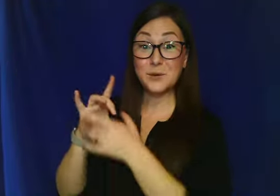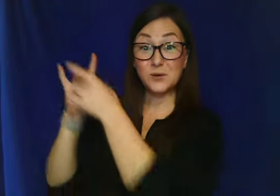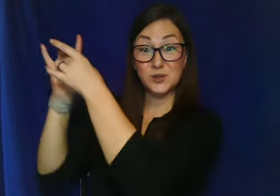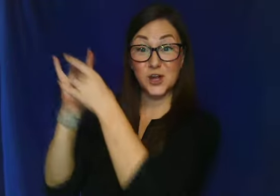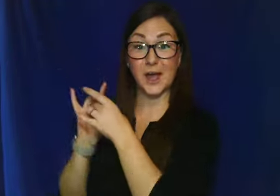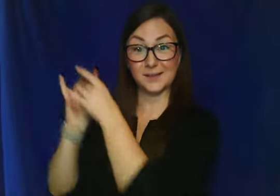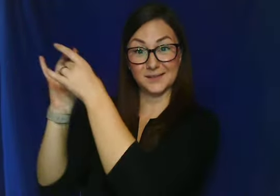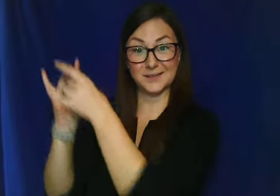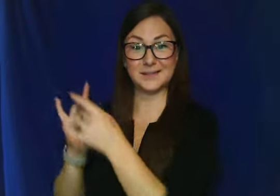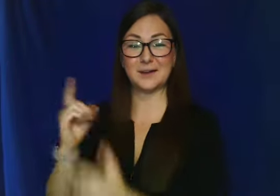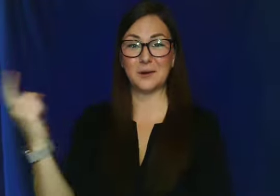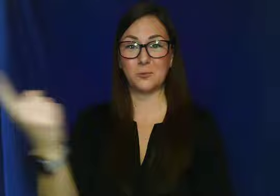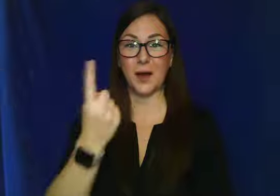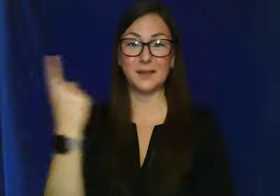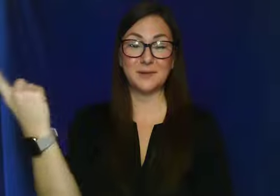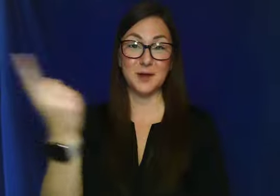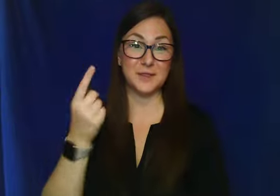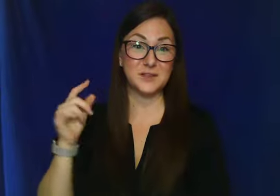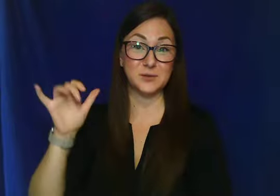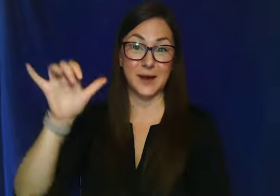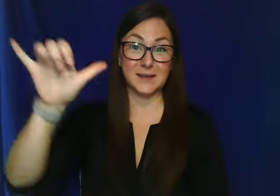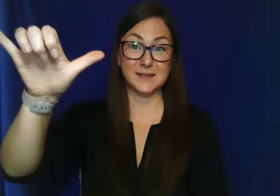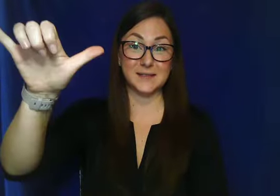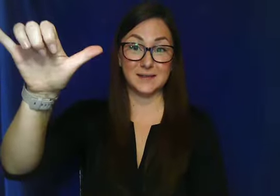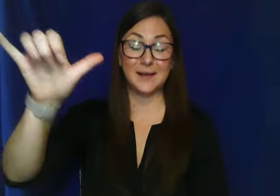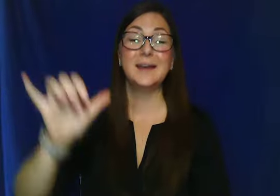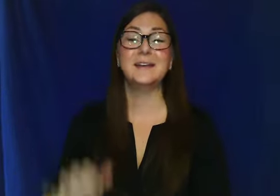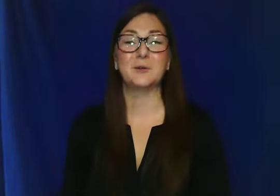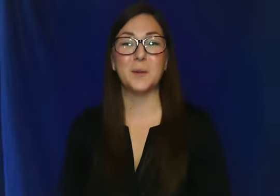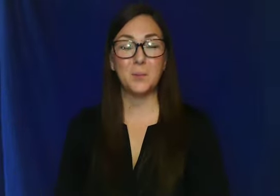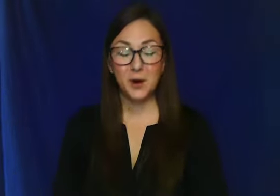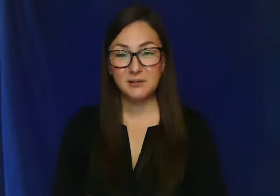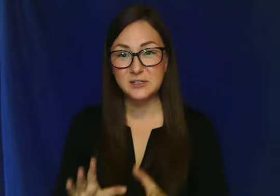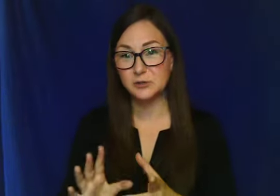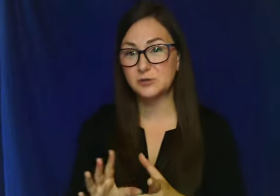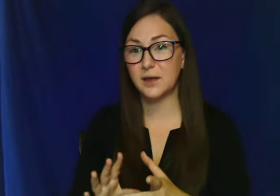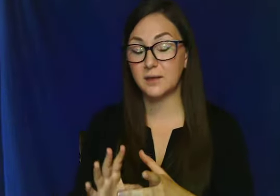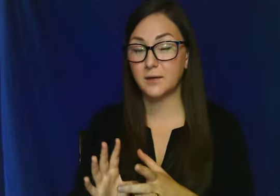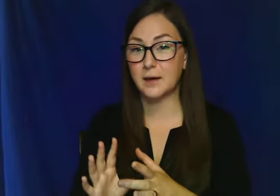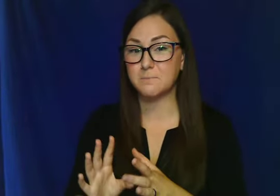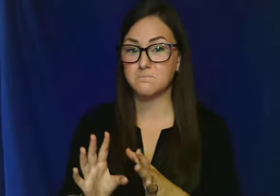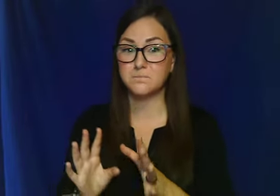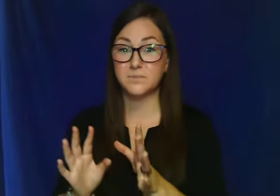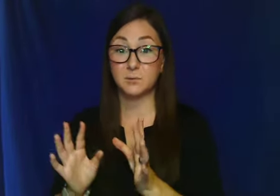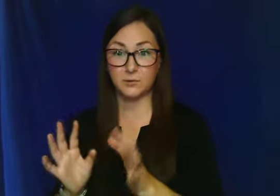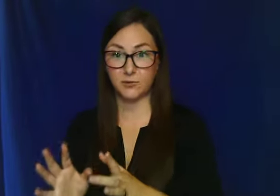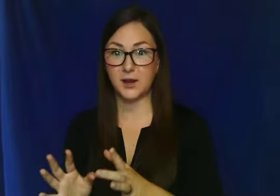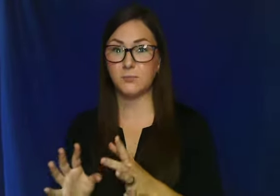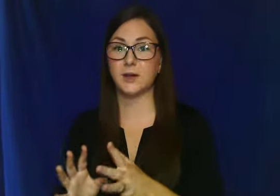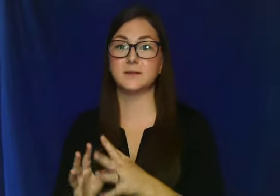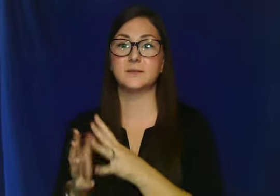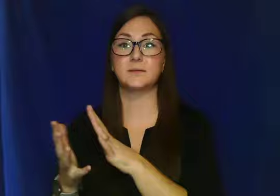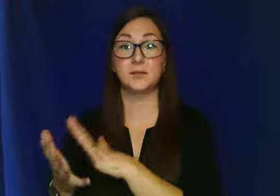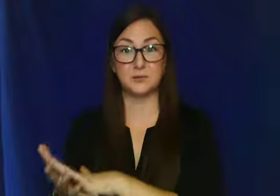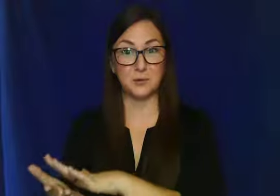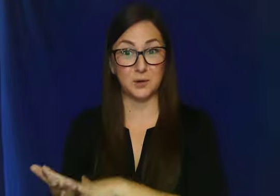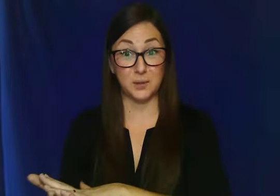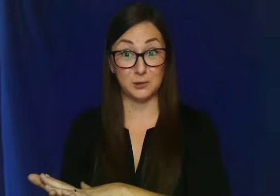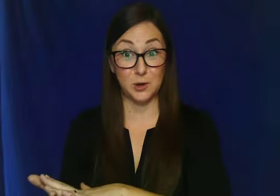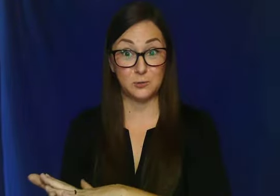your child while I run this race. Now, remember how I told you that the refrain was, you don't want to be alone?